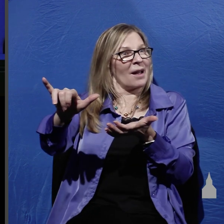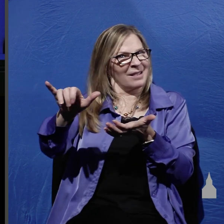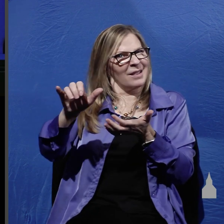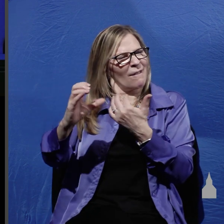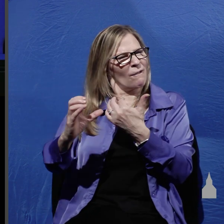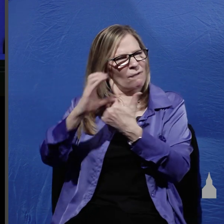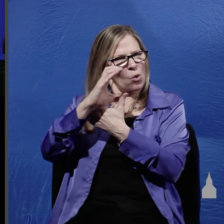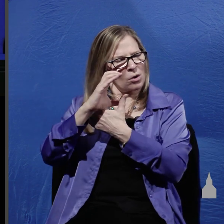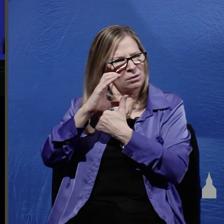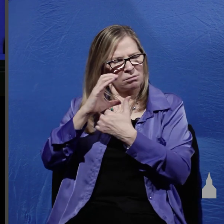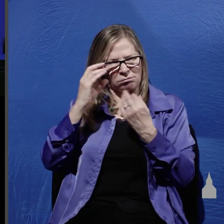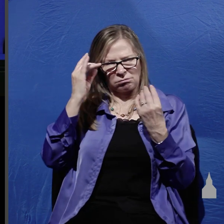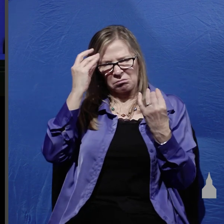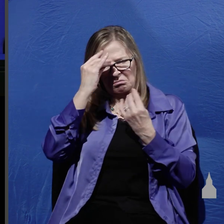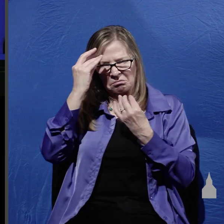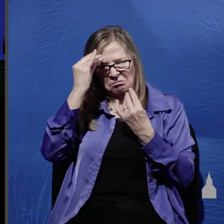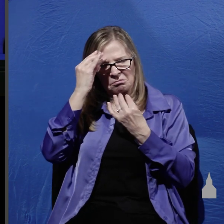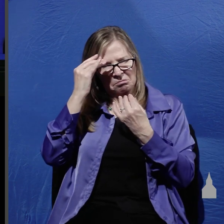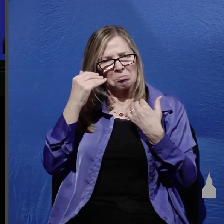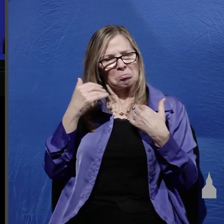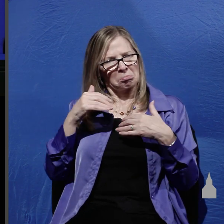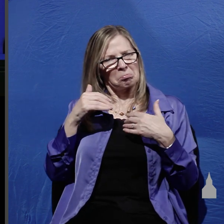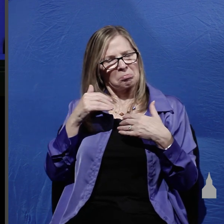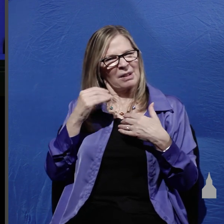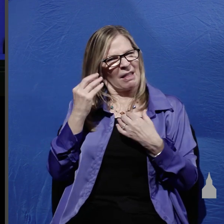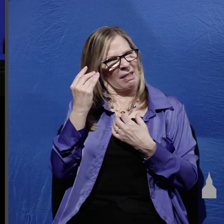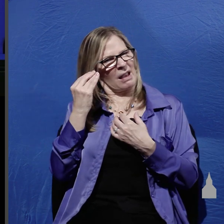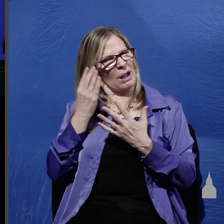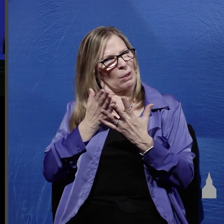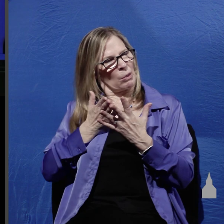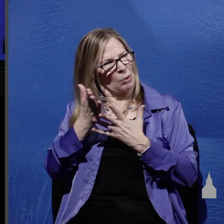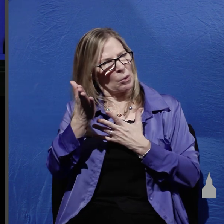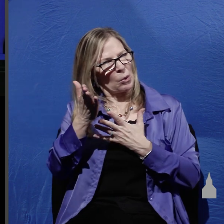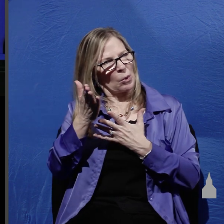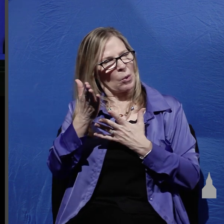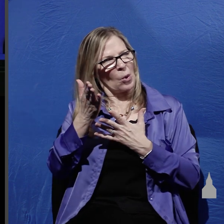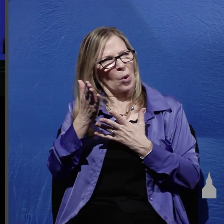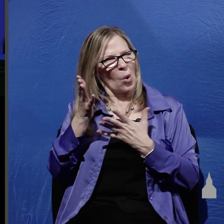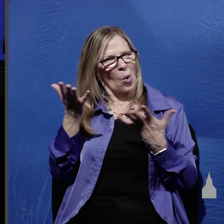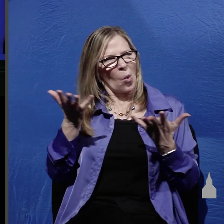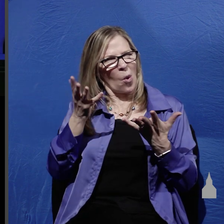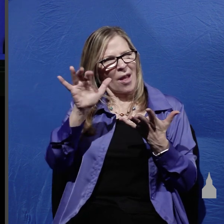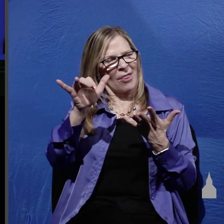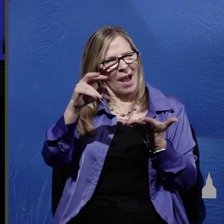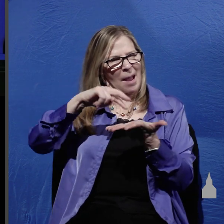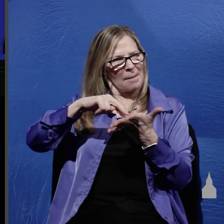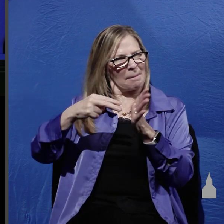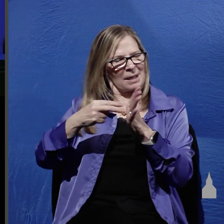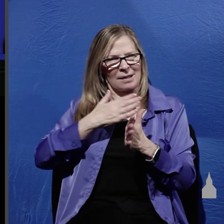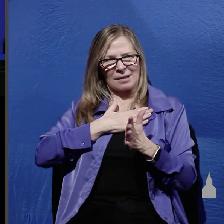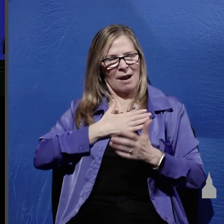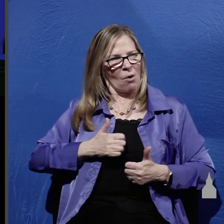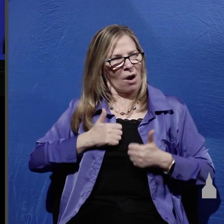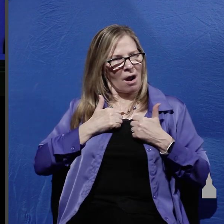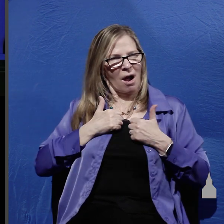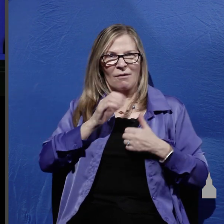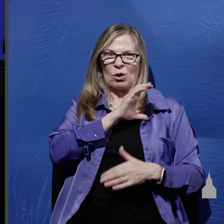on this it forces us to think through what this means in our lives that Christ is alive